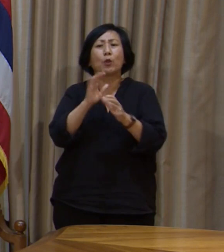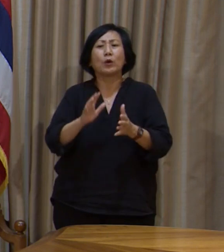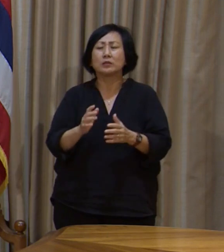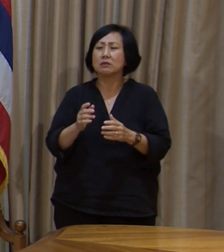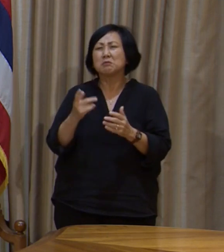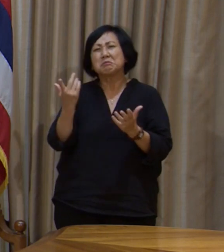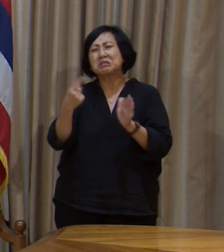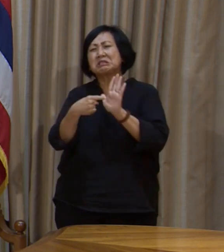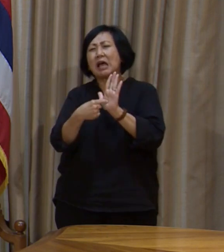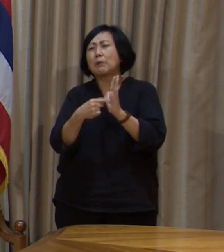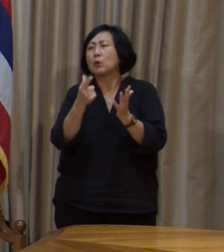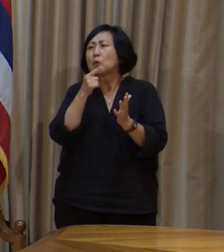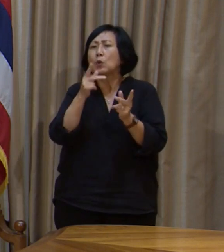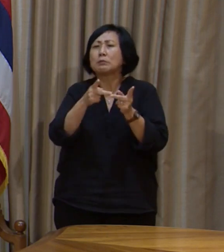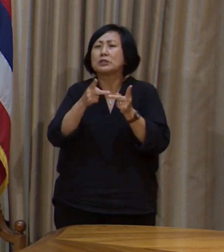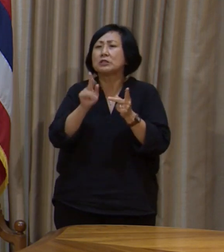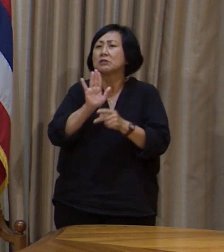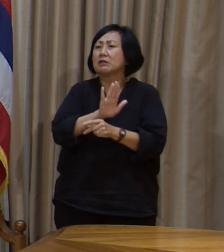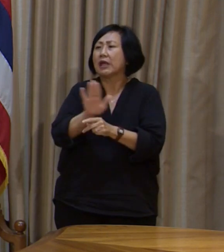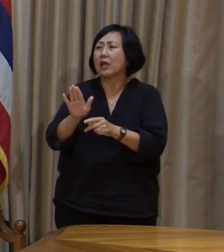of the type of employees you're talking about?